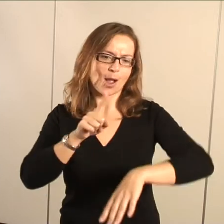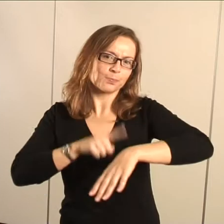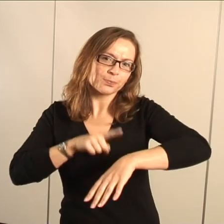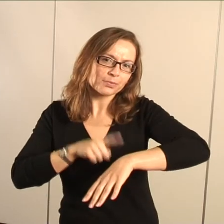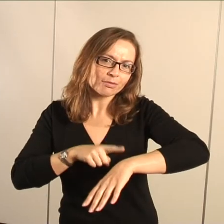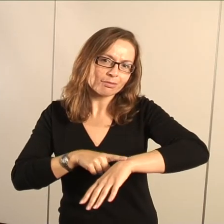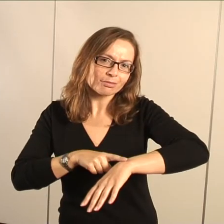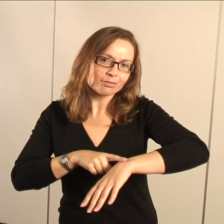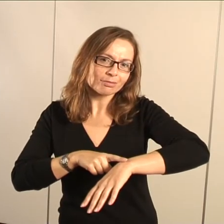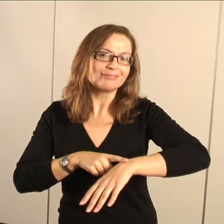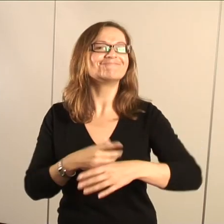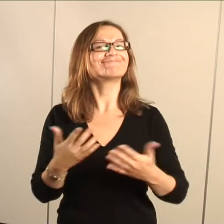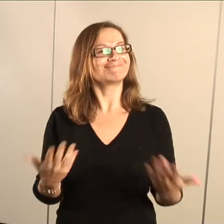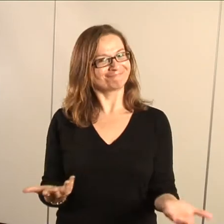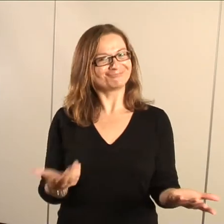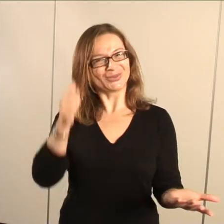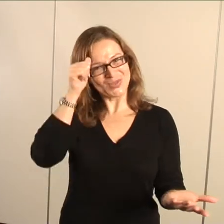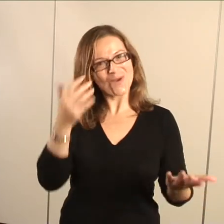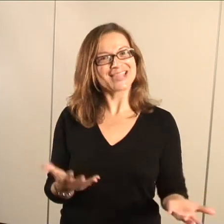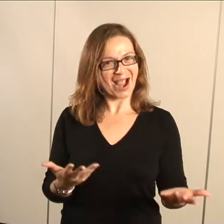What about this one? Another clear sign.